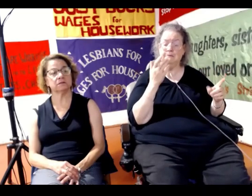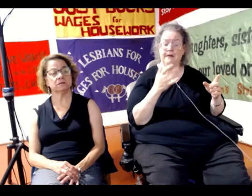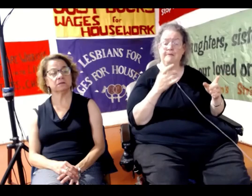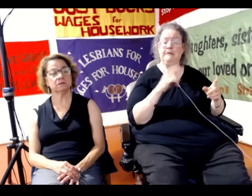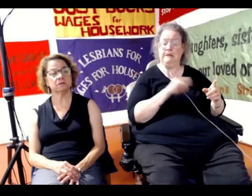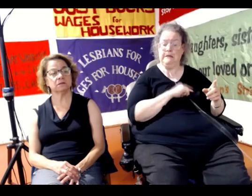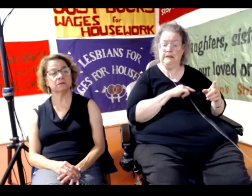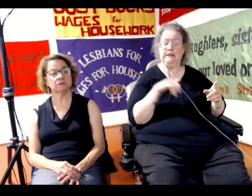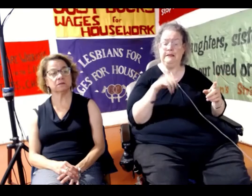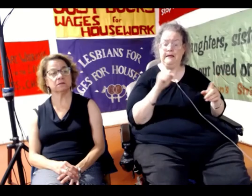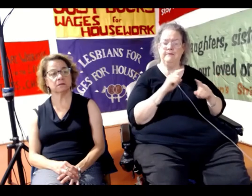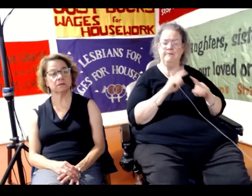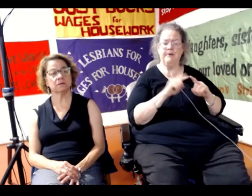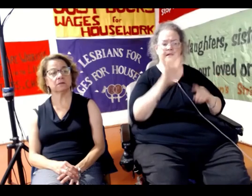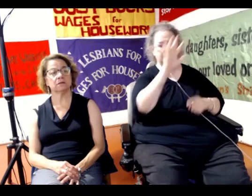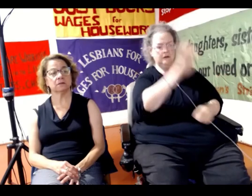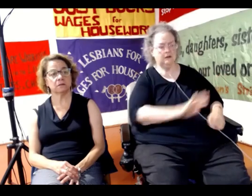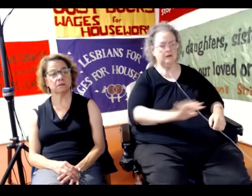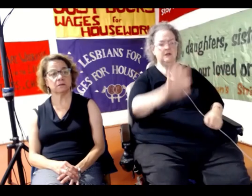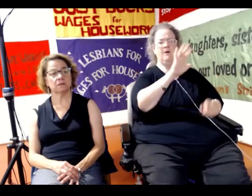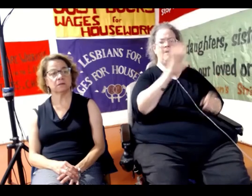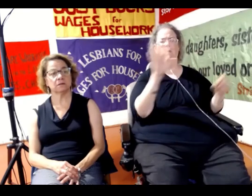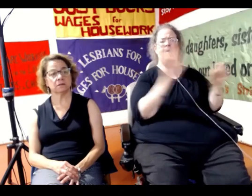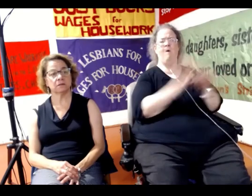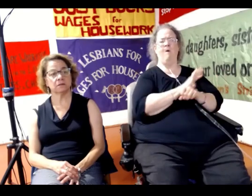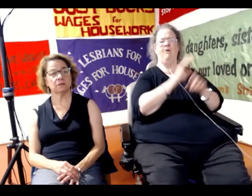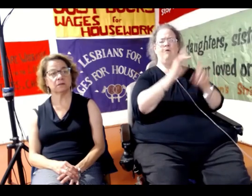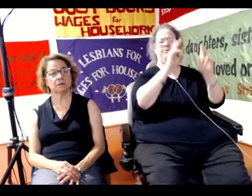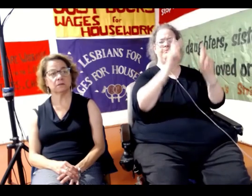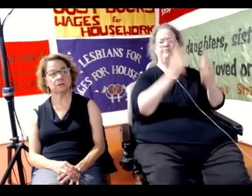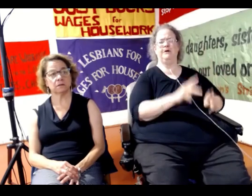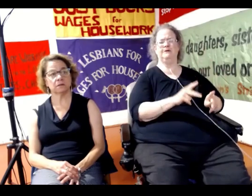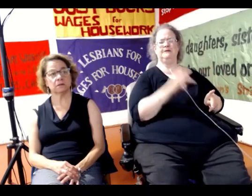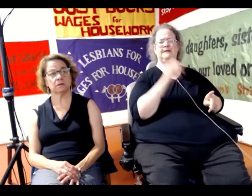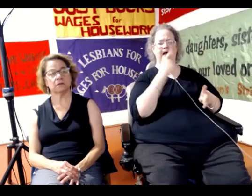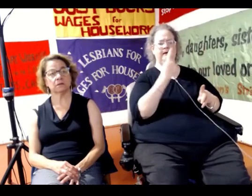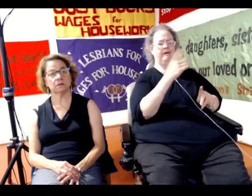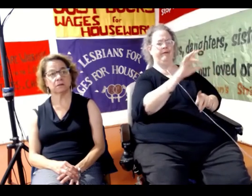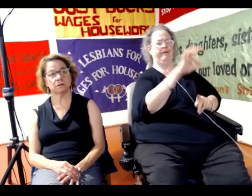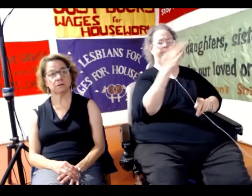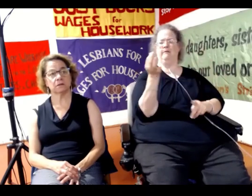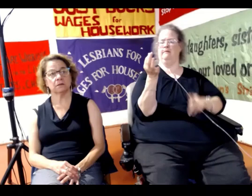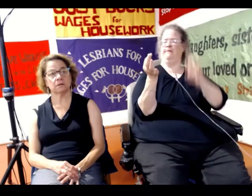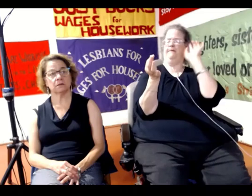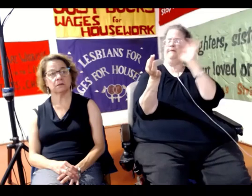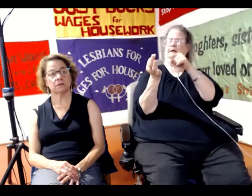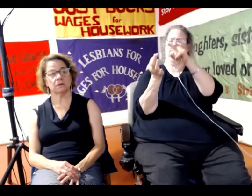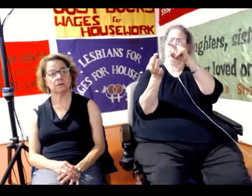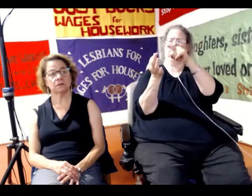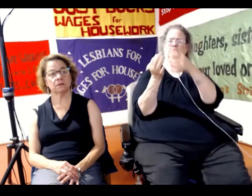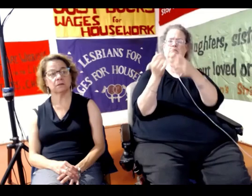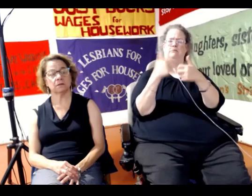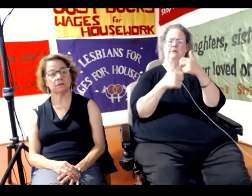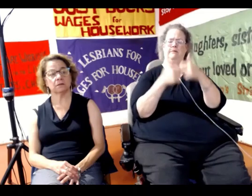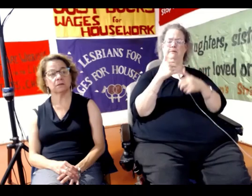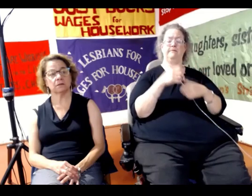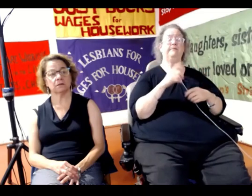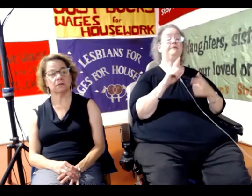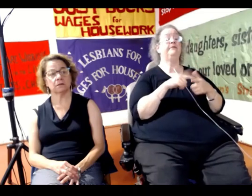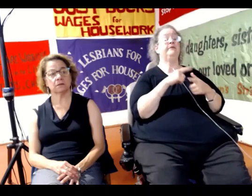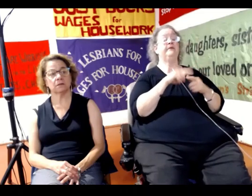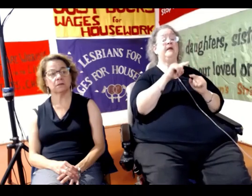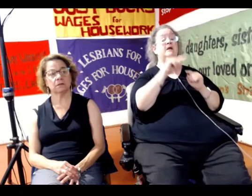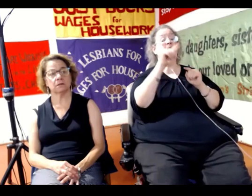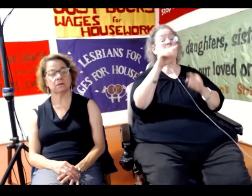consider the whole person. And the third thing we do is to go to court so that people are not appearing